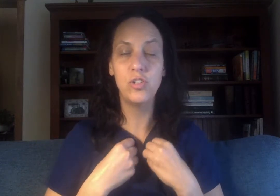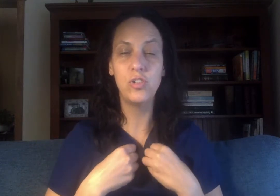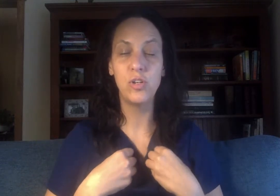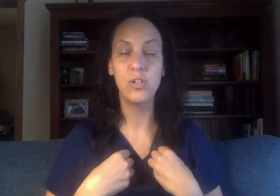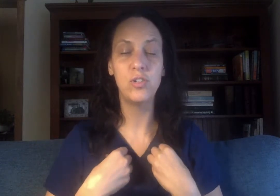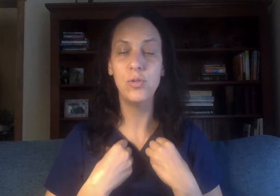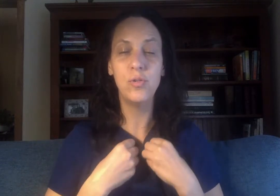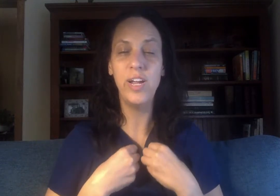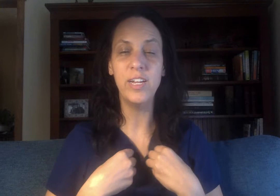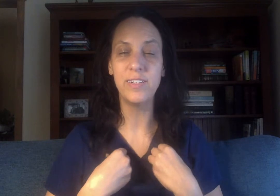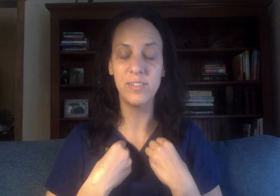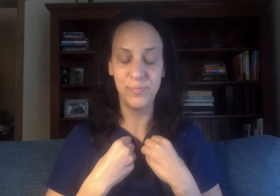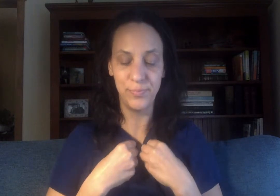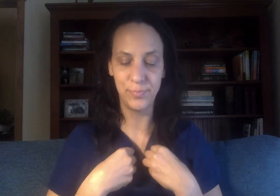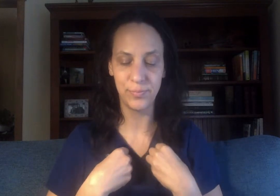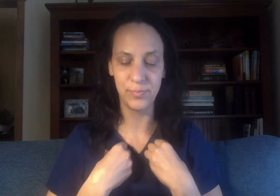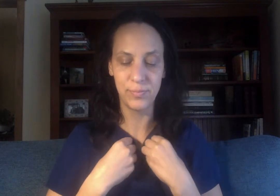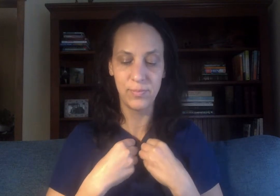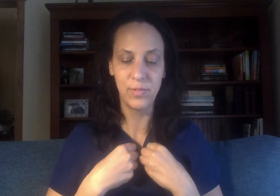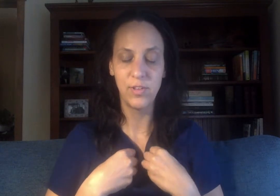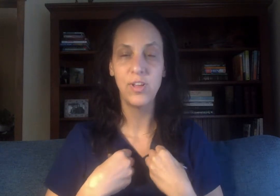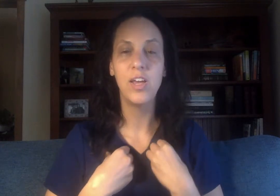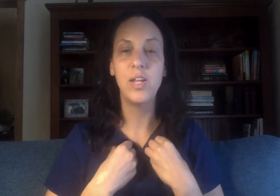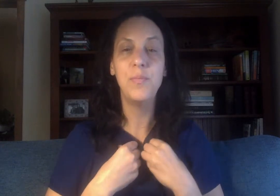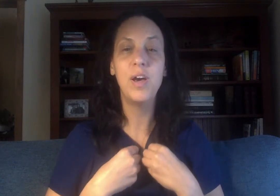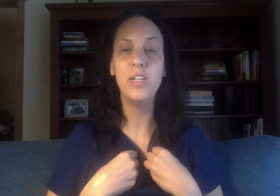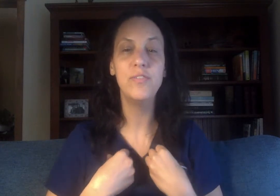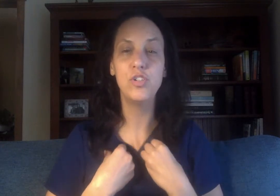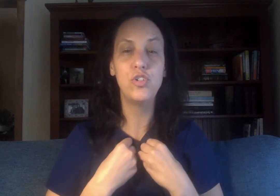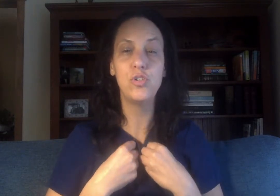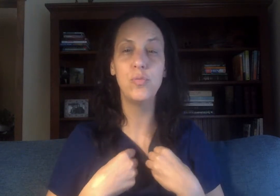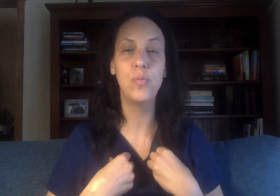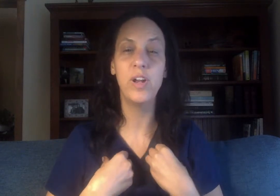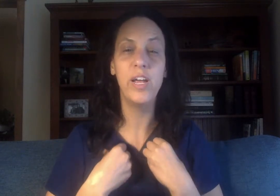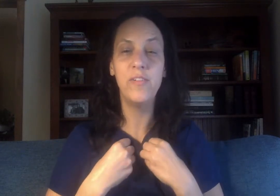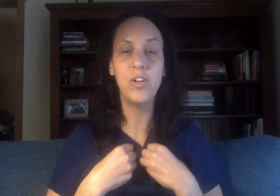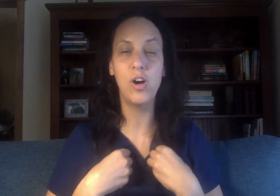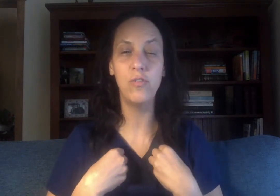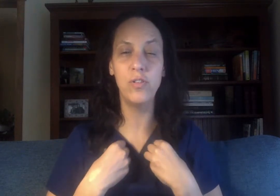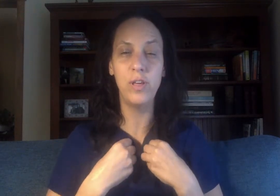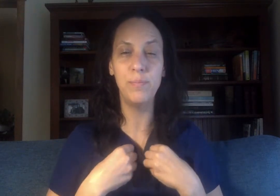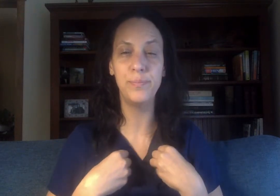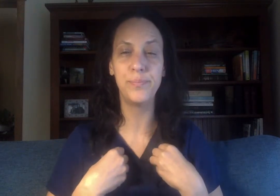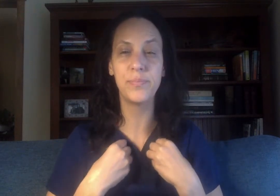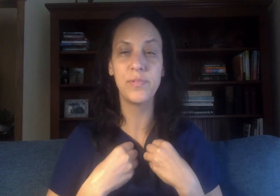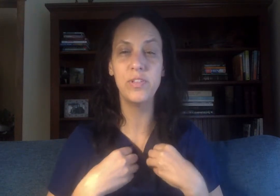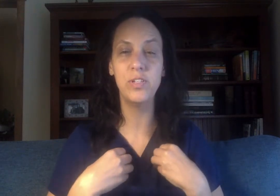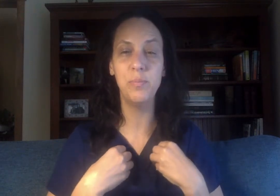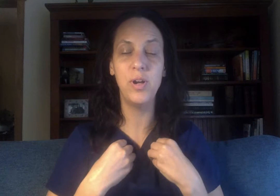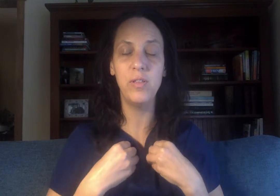too great. And I'm not even sure what I have to offer them. Deep breath.